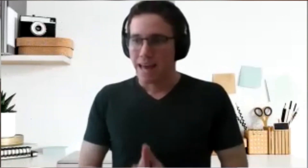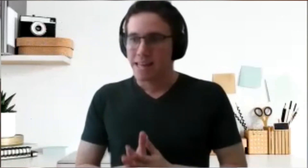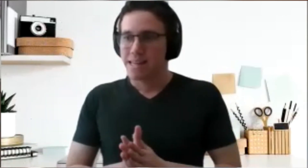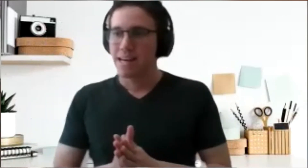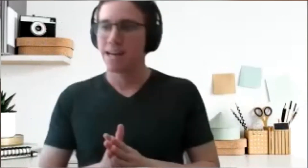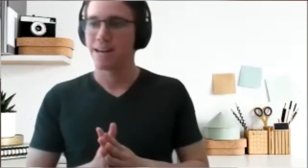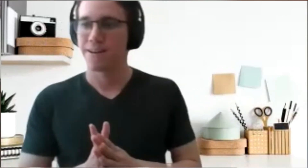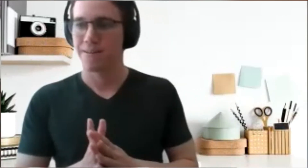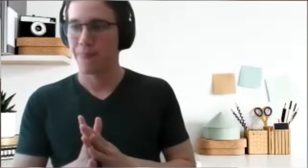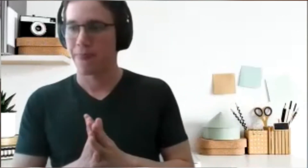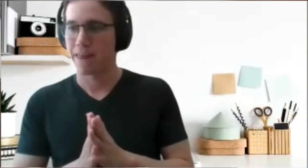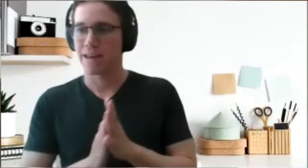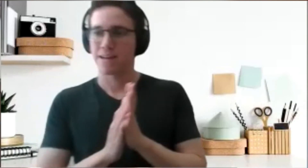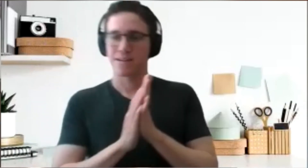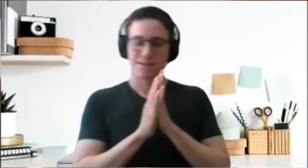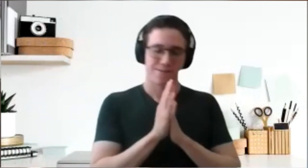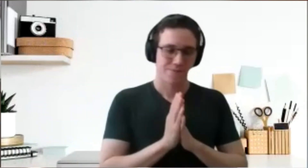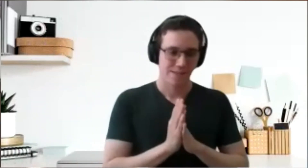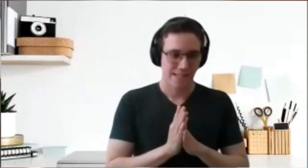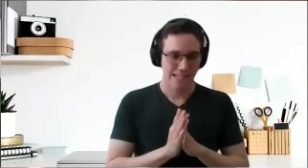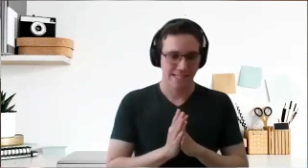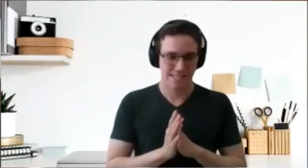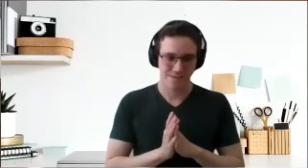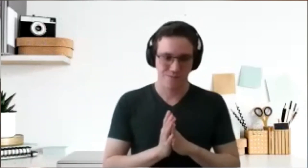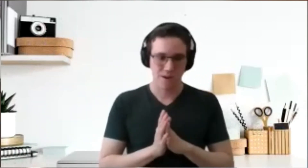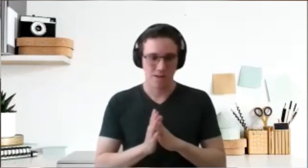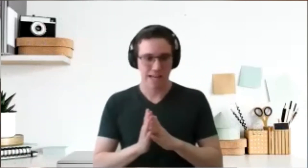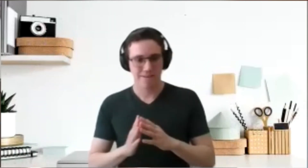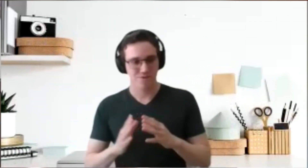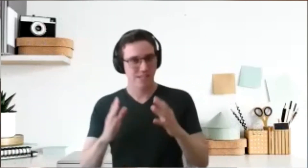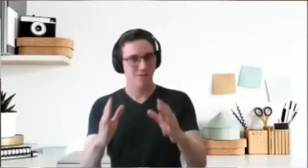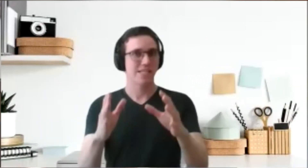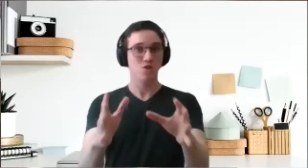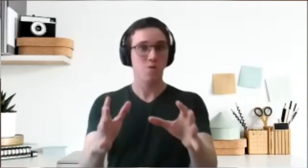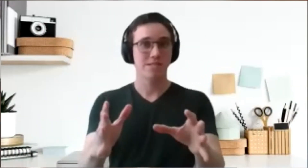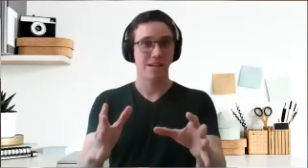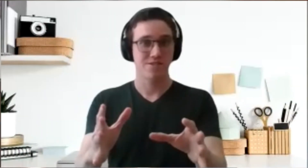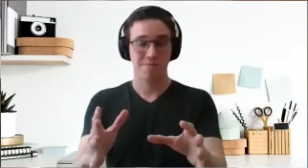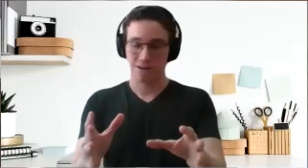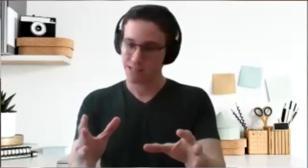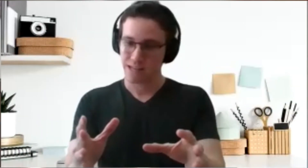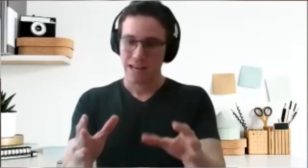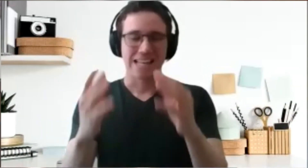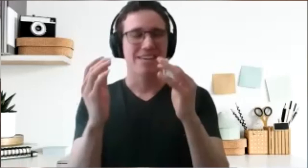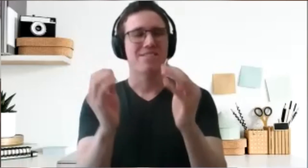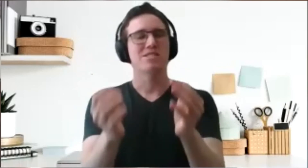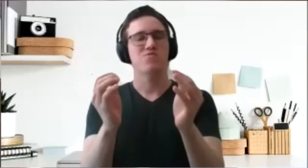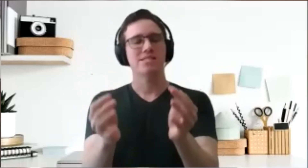And that's all I have to tell you that no one tells you about. And if there is one